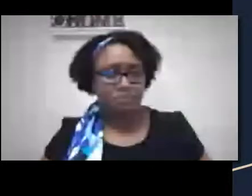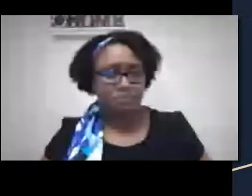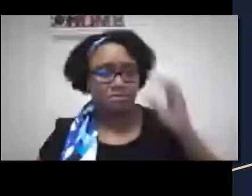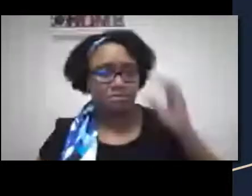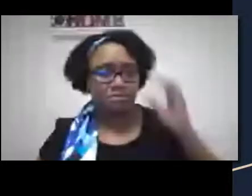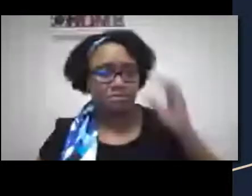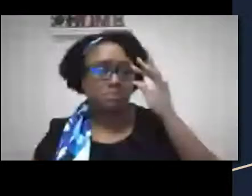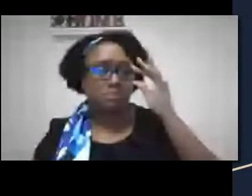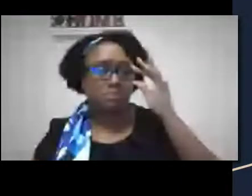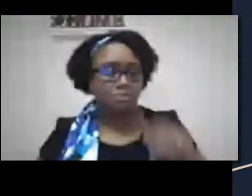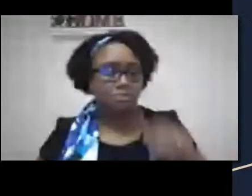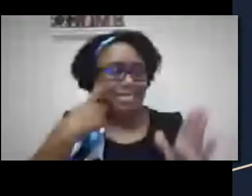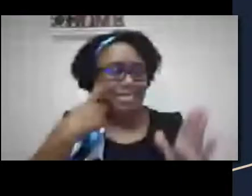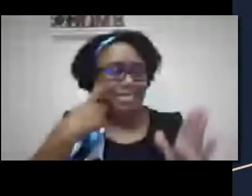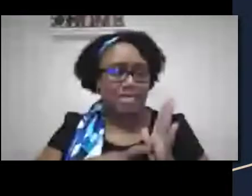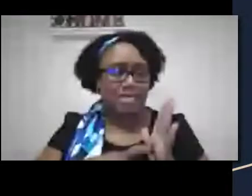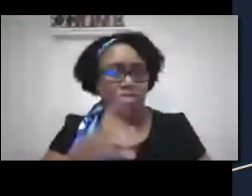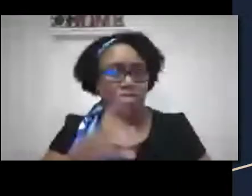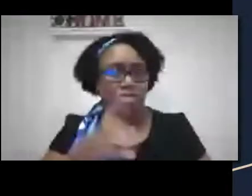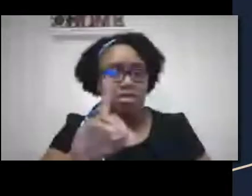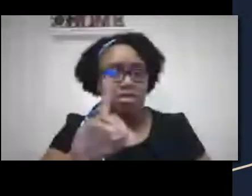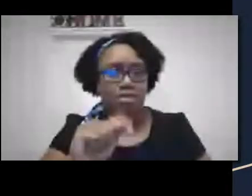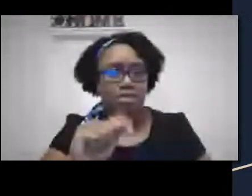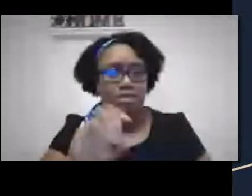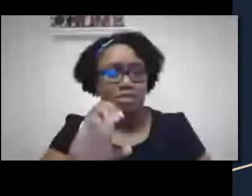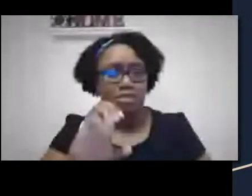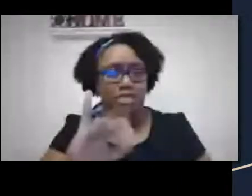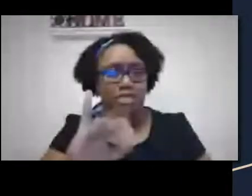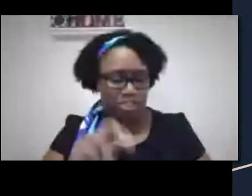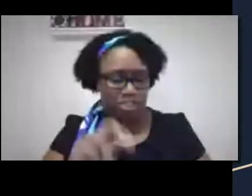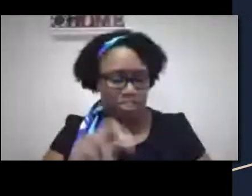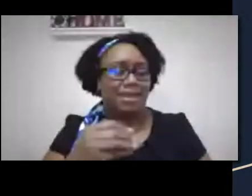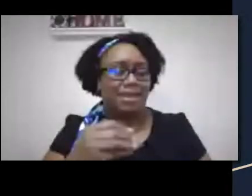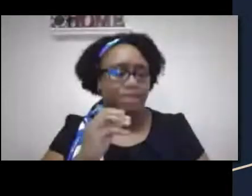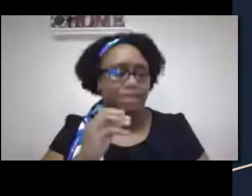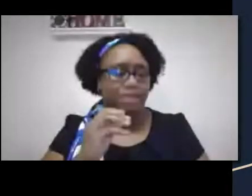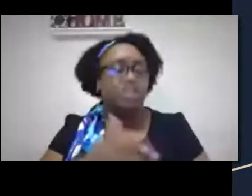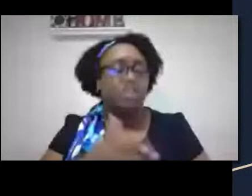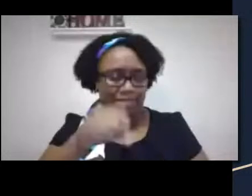Detection Intervention.